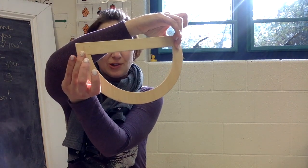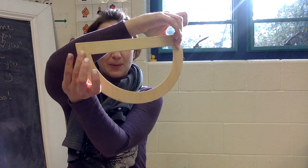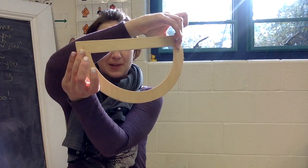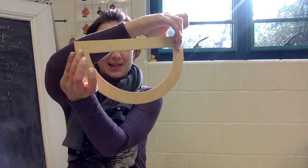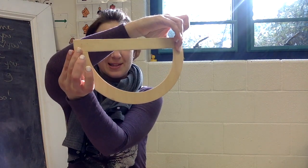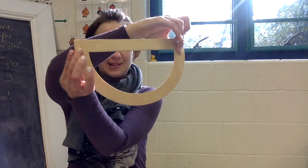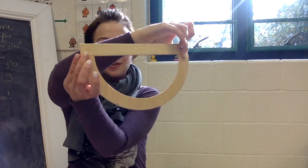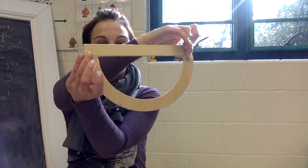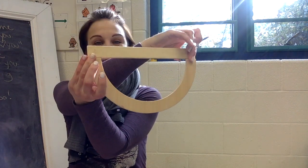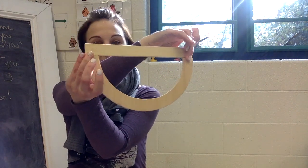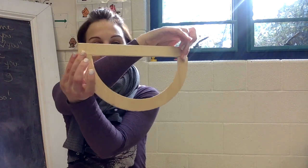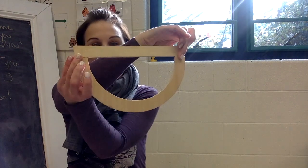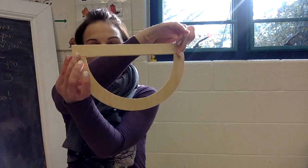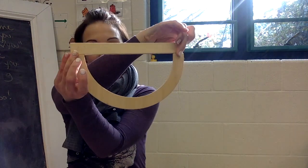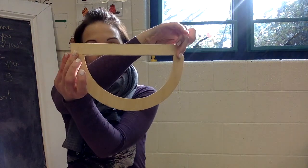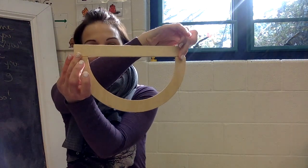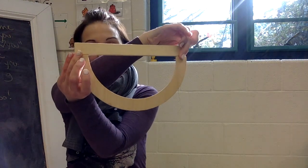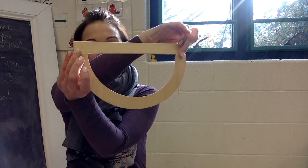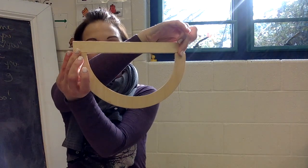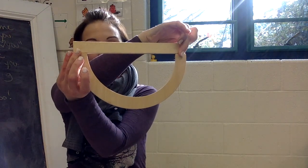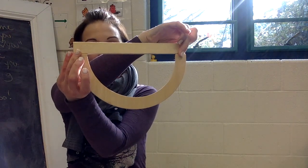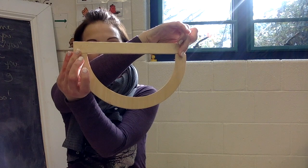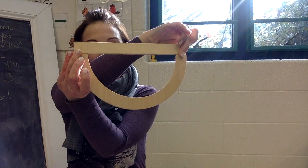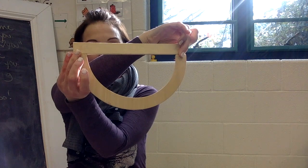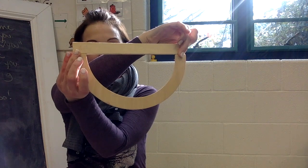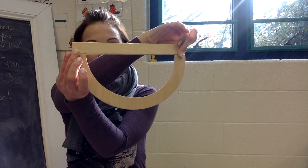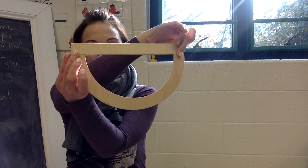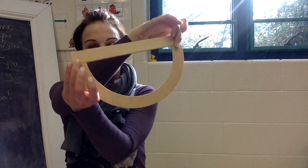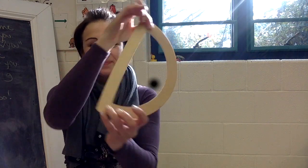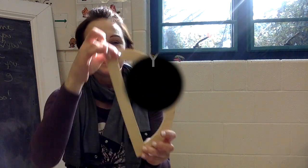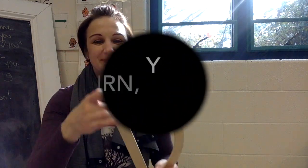shapes. And this is certainly the shape of a watermelon. one